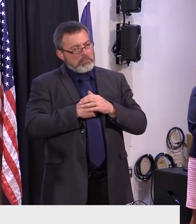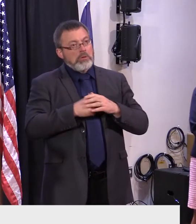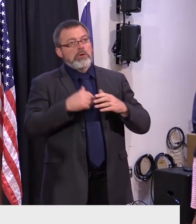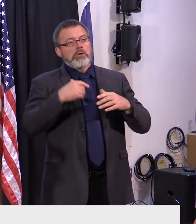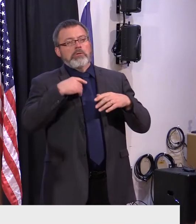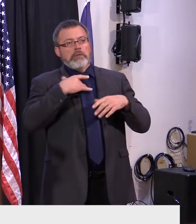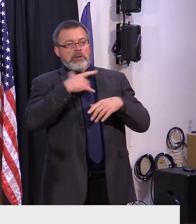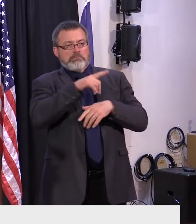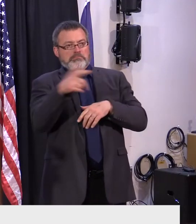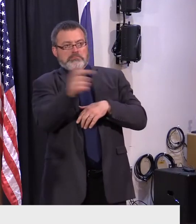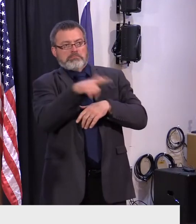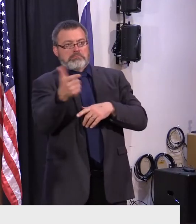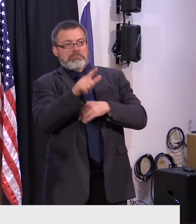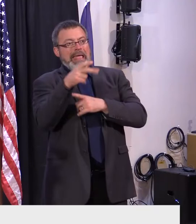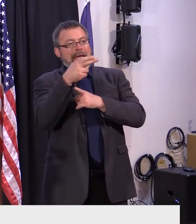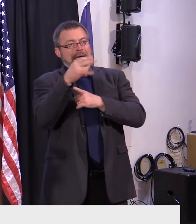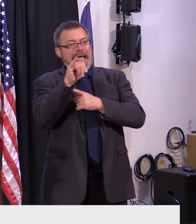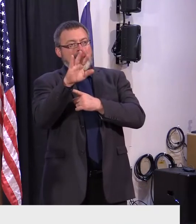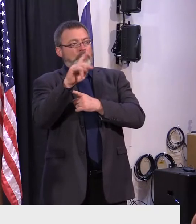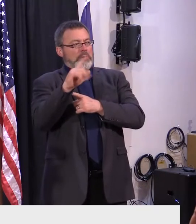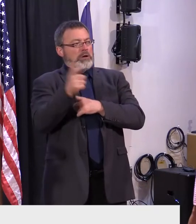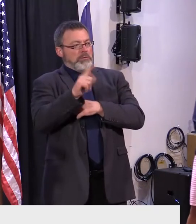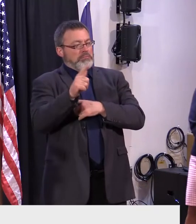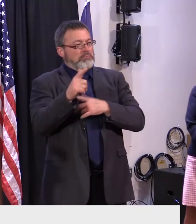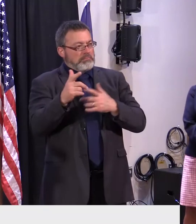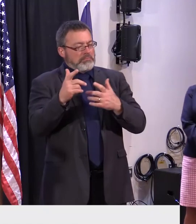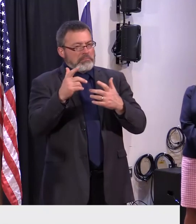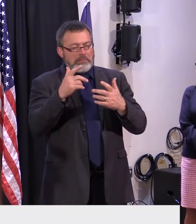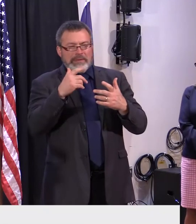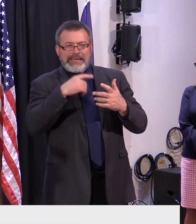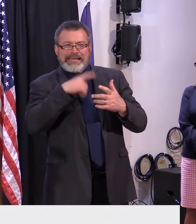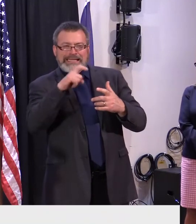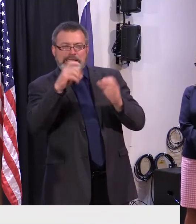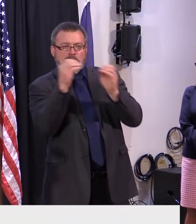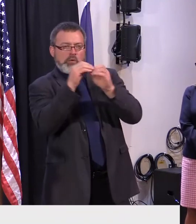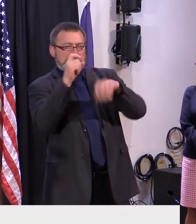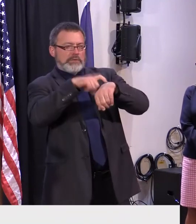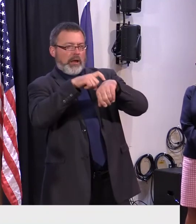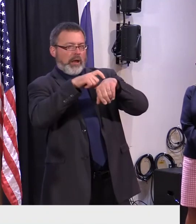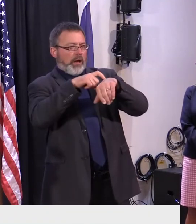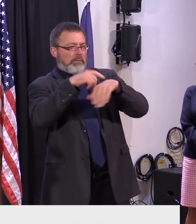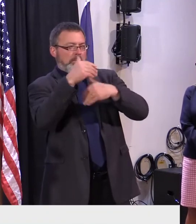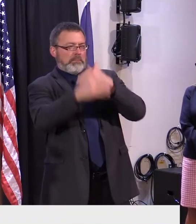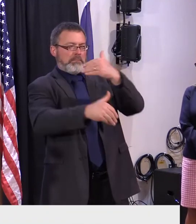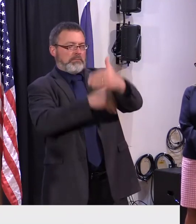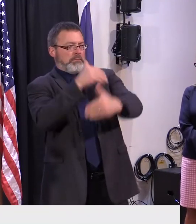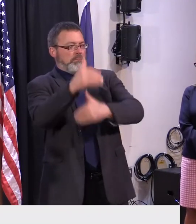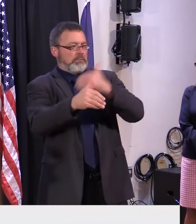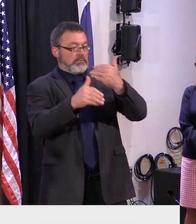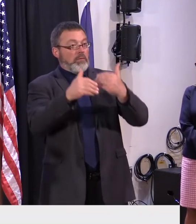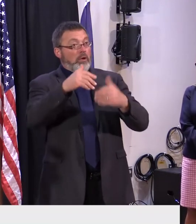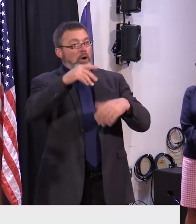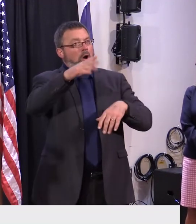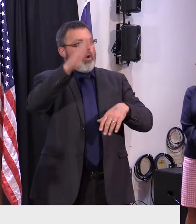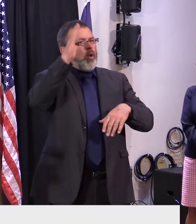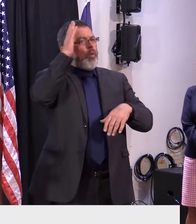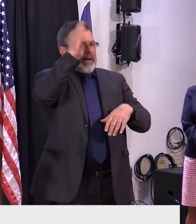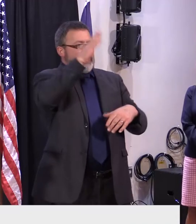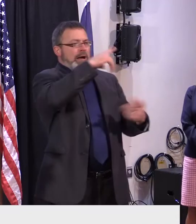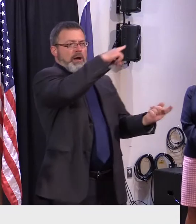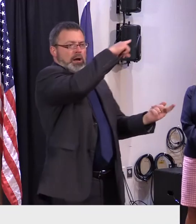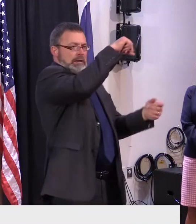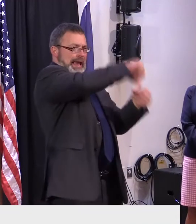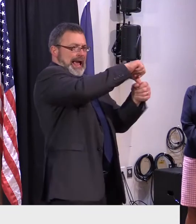regard in the future uh but i do believe that we have to wean ourselves off from uh carbon emitting vehicles